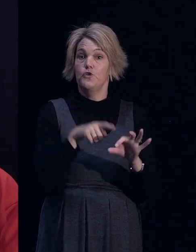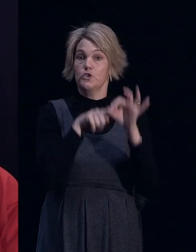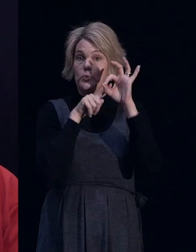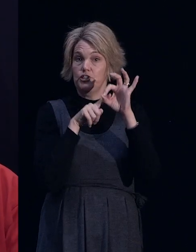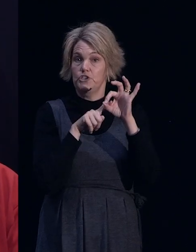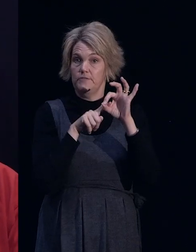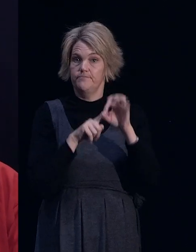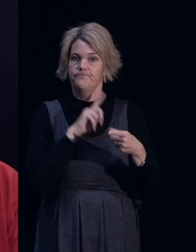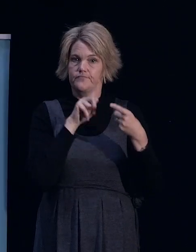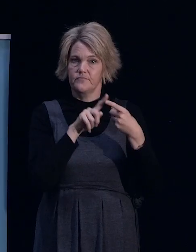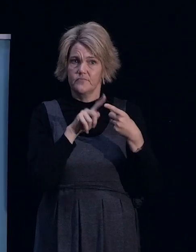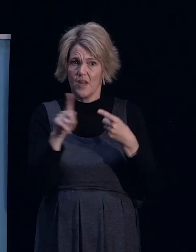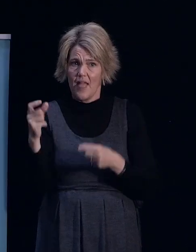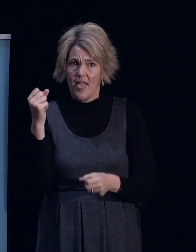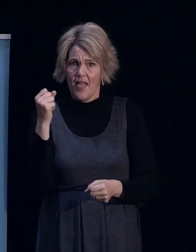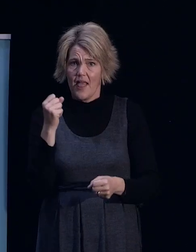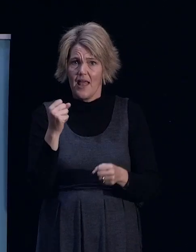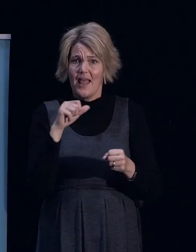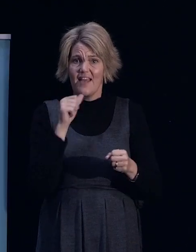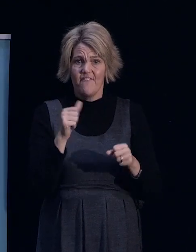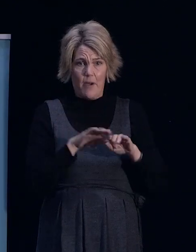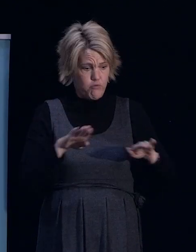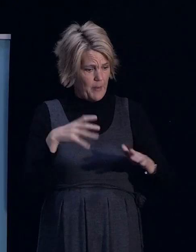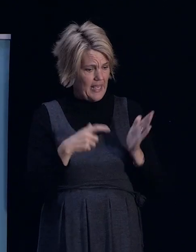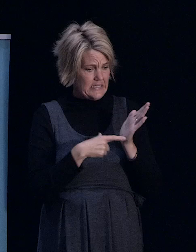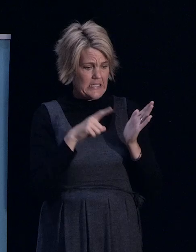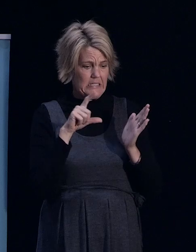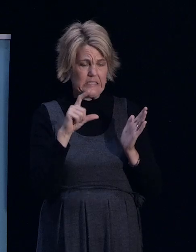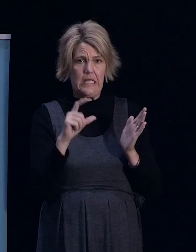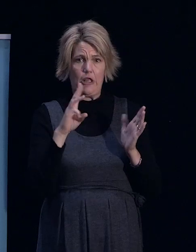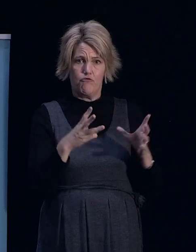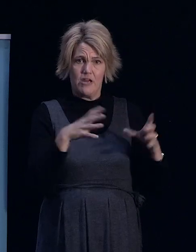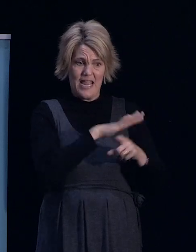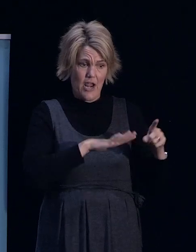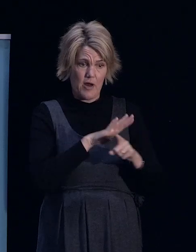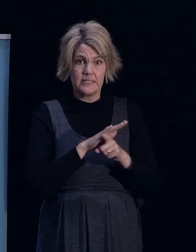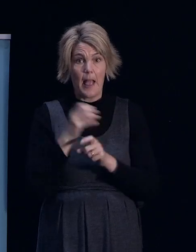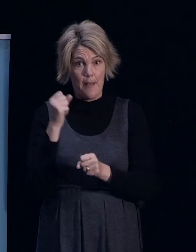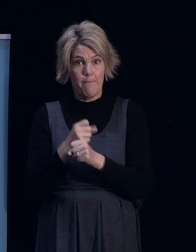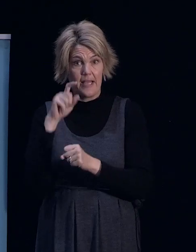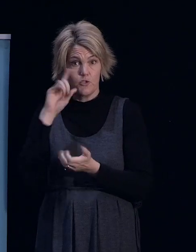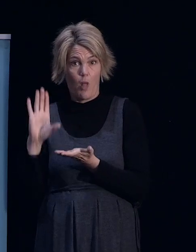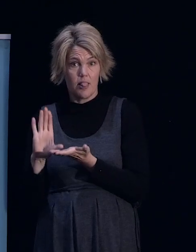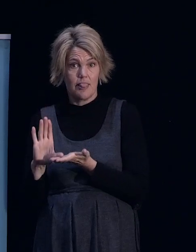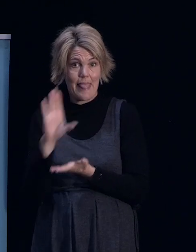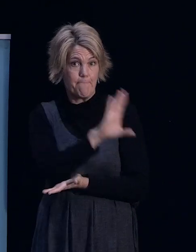Are banks lending on properties in the TC3 areas? And if they are, I'd like to direct that question first to